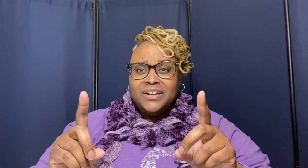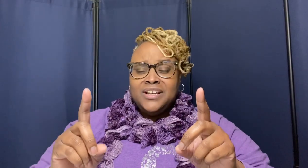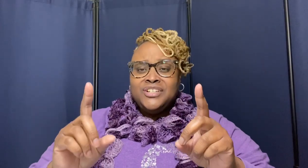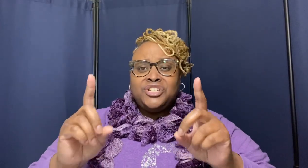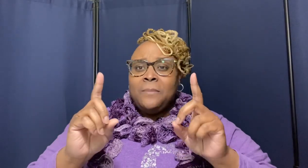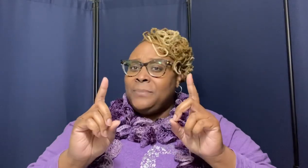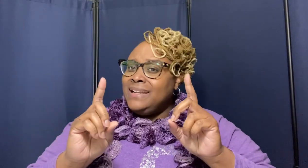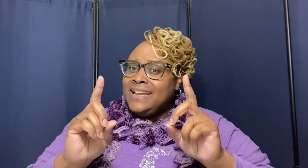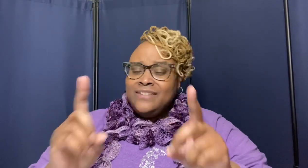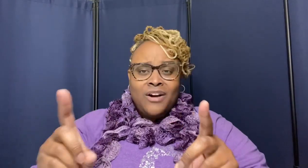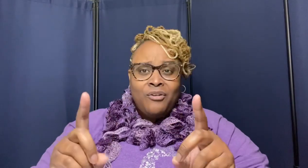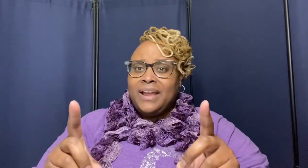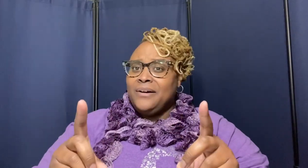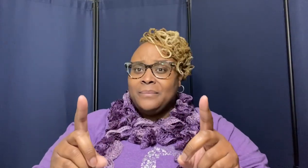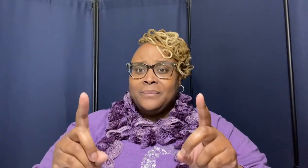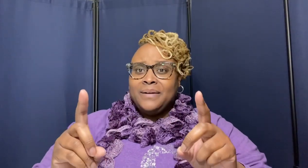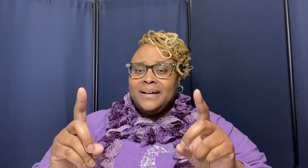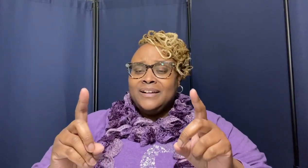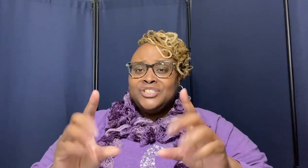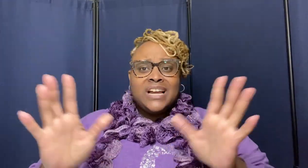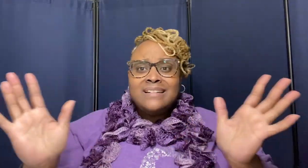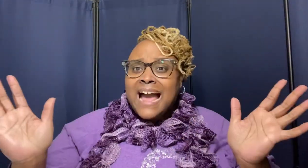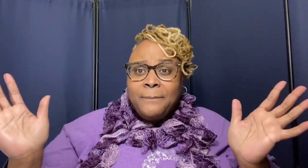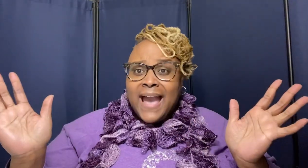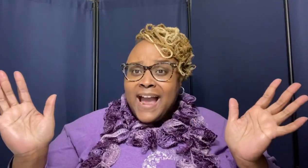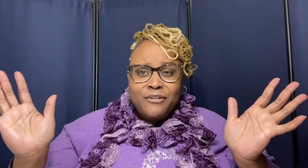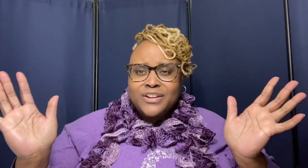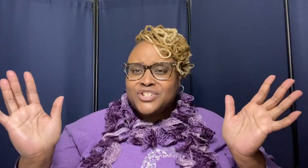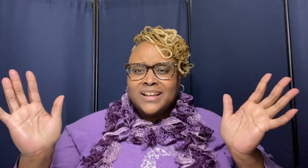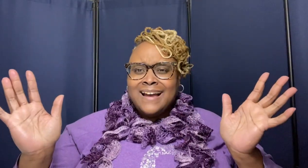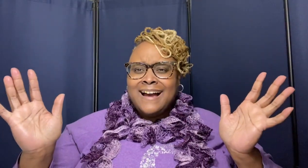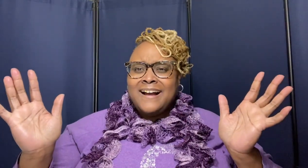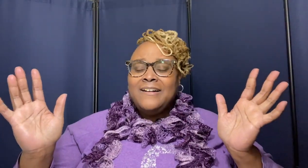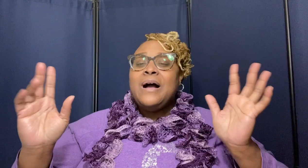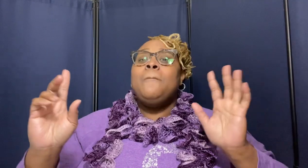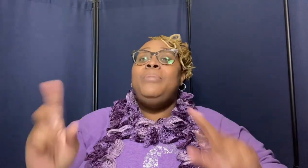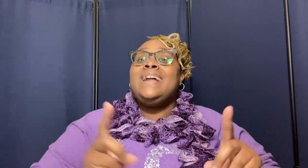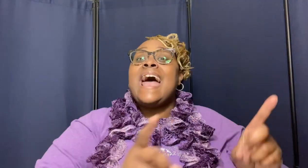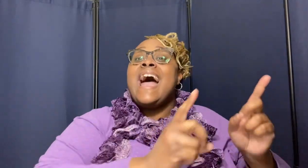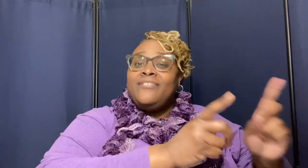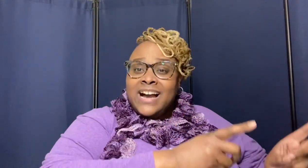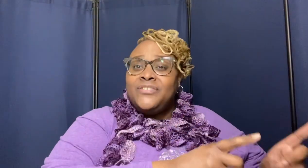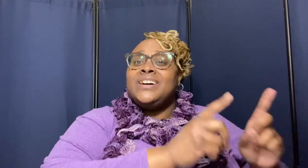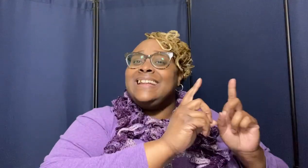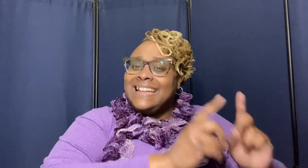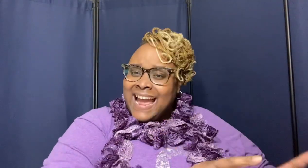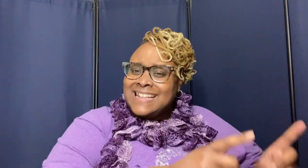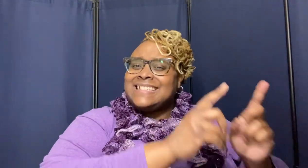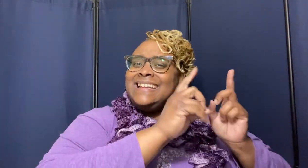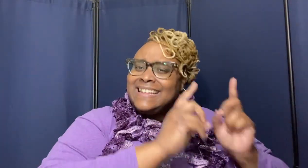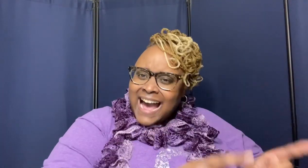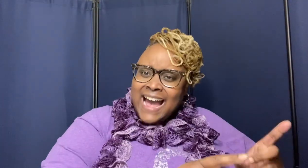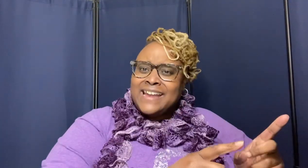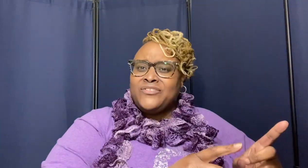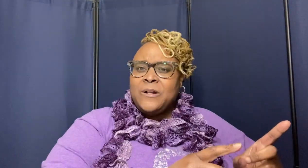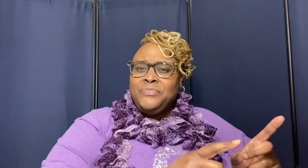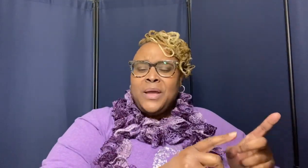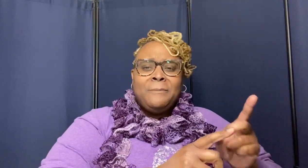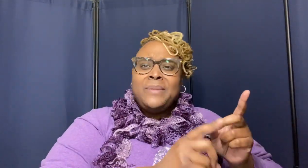should believe on him shall not perish huh but have everlasting life baby